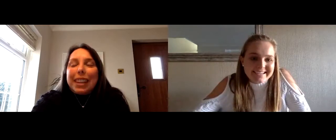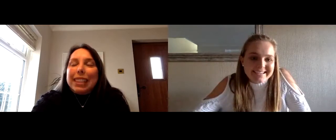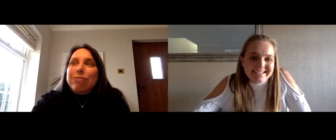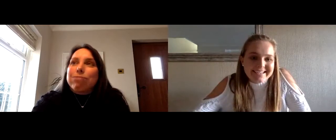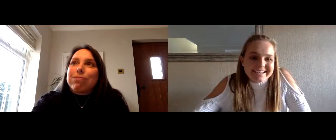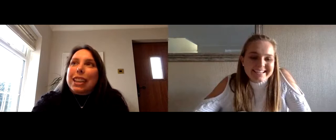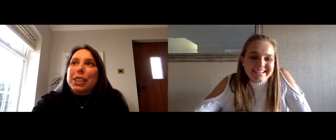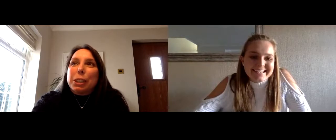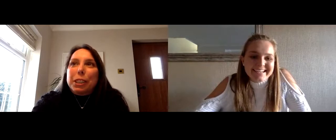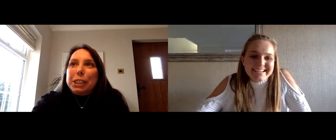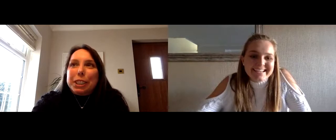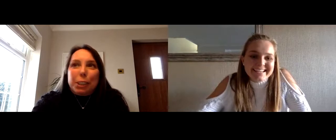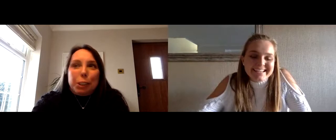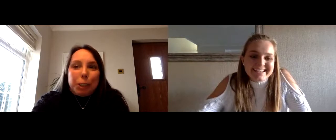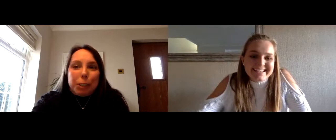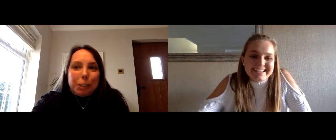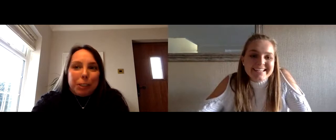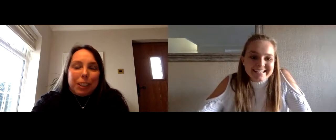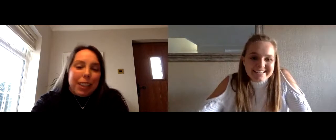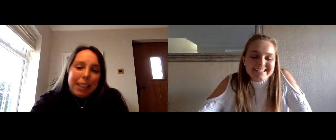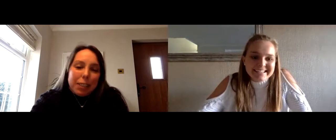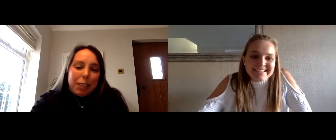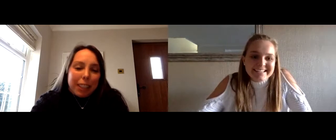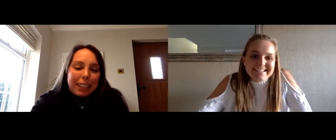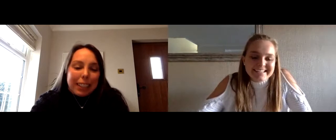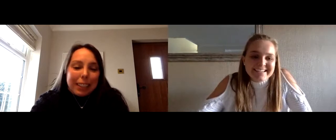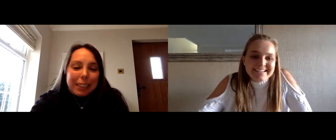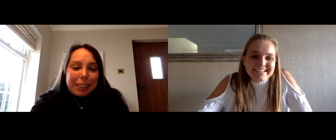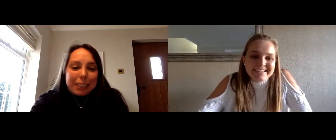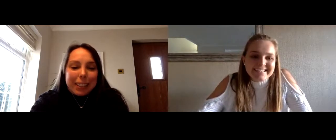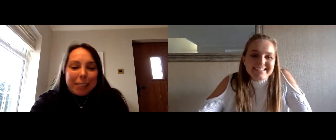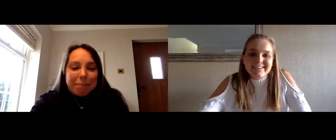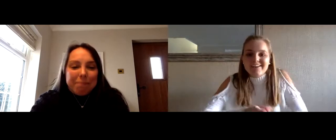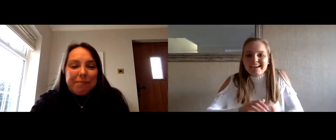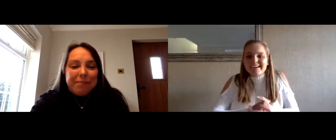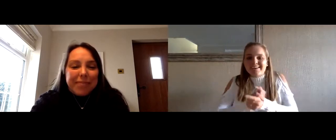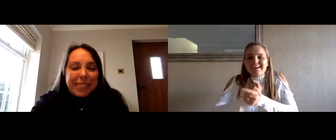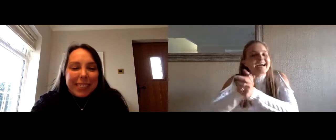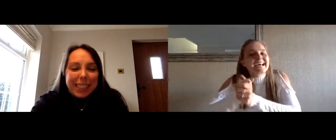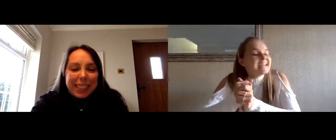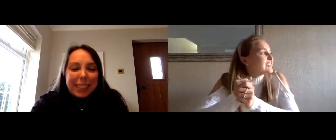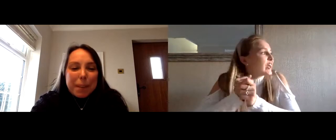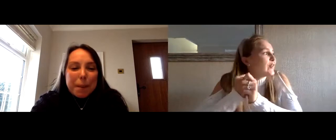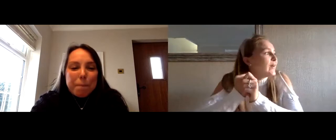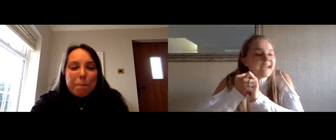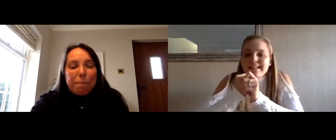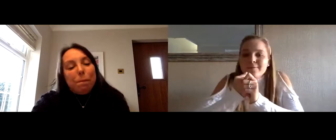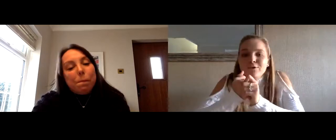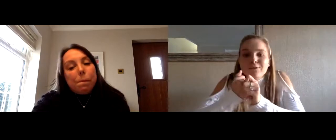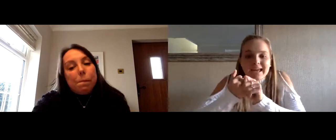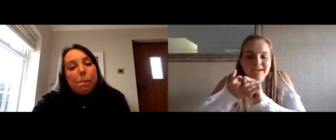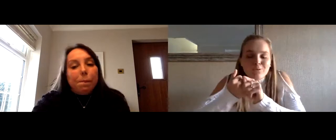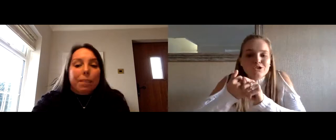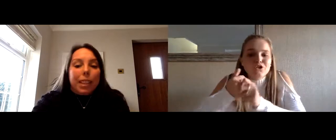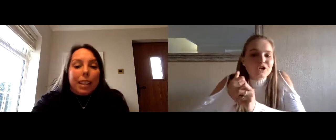do you know what just juice or i do like a diet coke as well okay so in